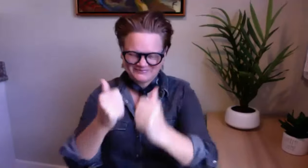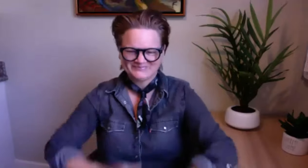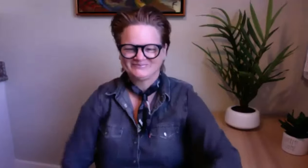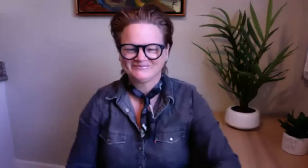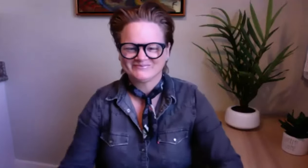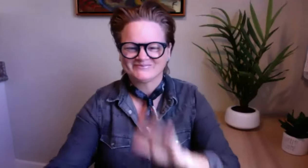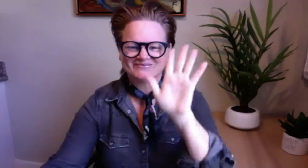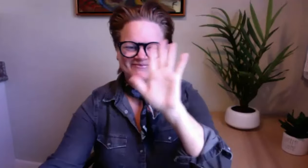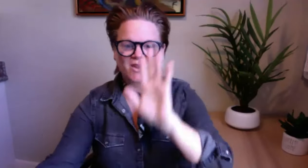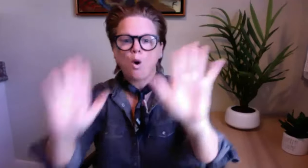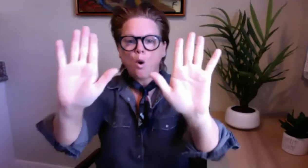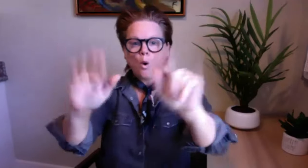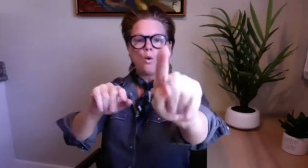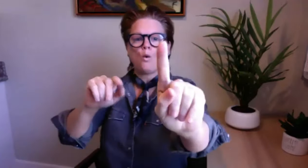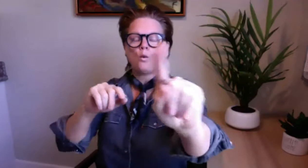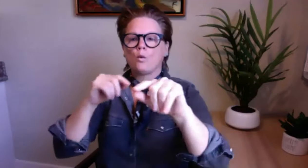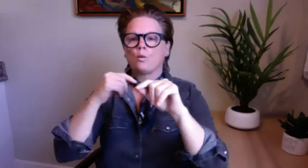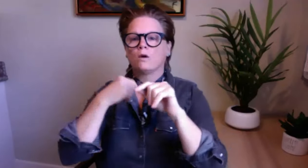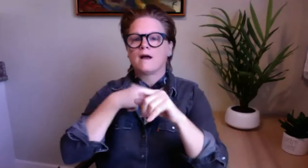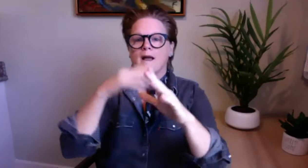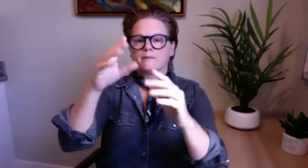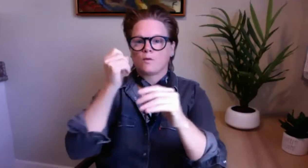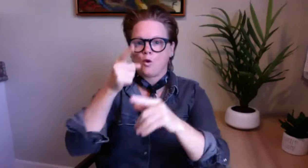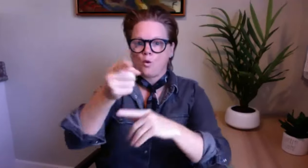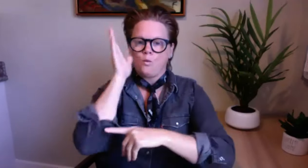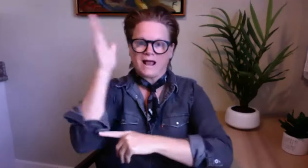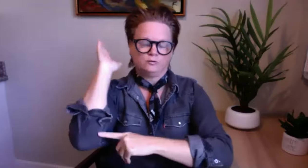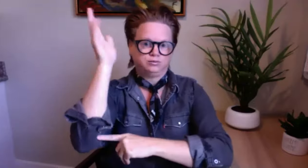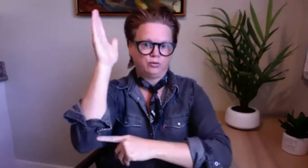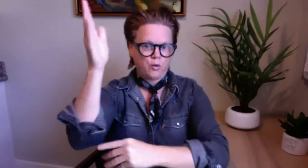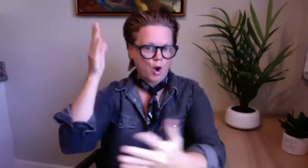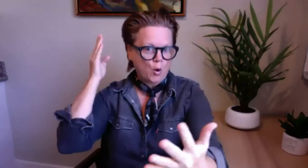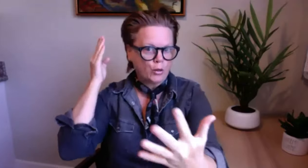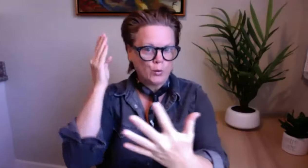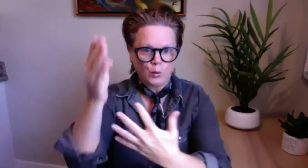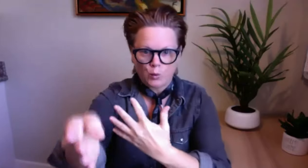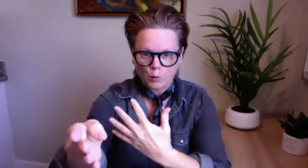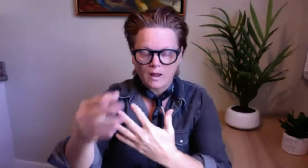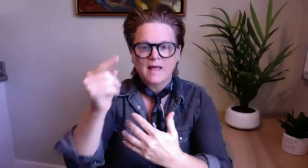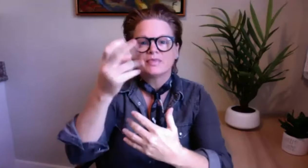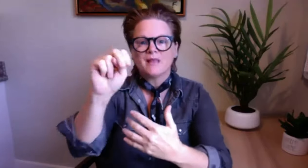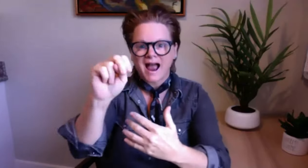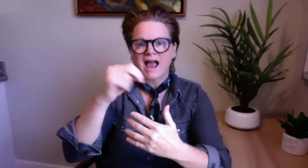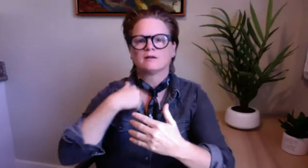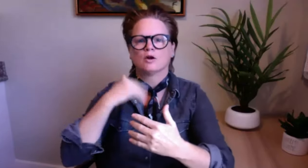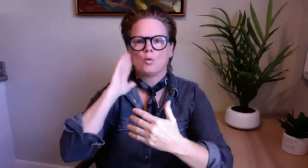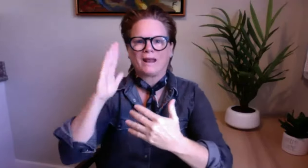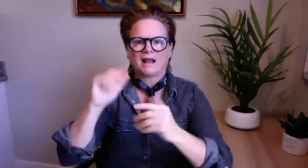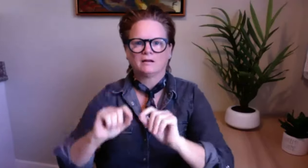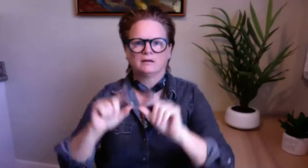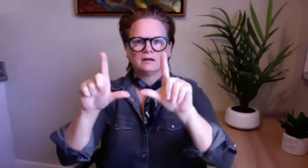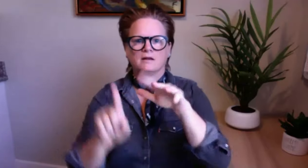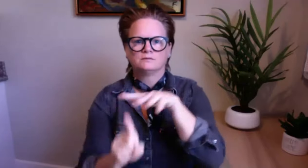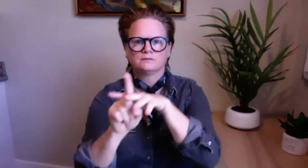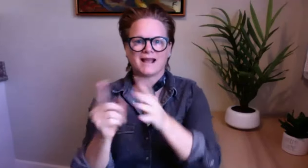dave dave thank you and take it away oh one more thing so dave's going to go all the way through the